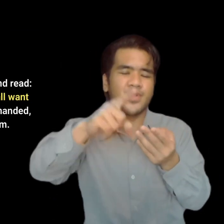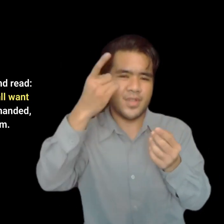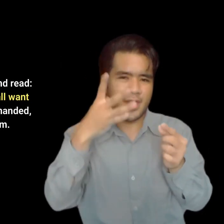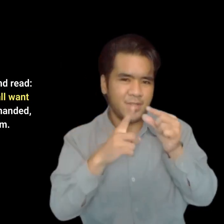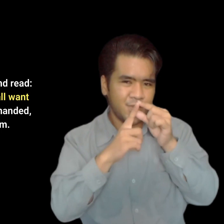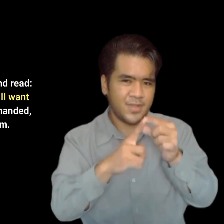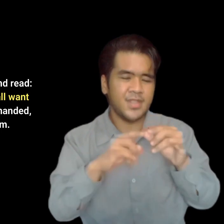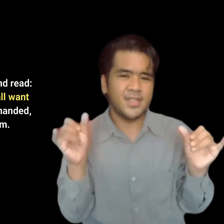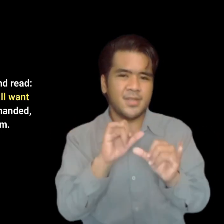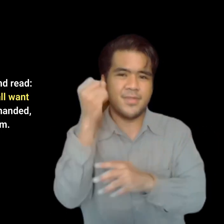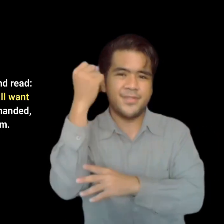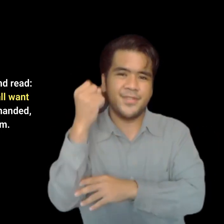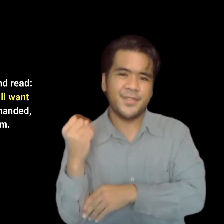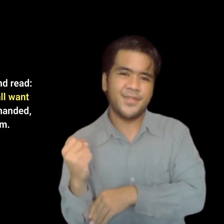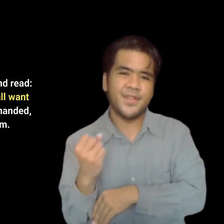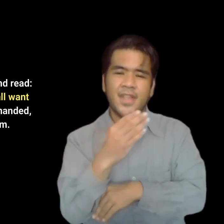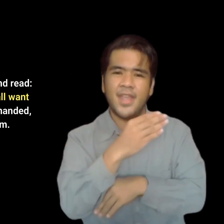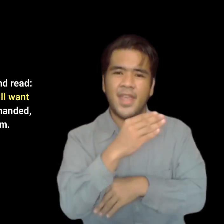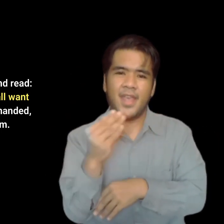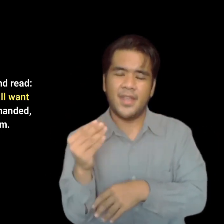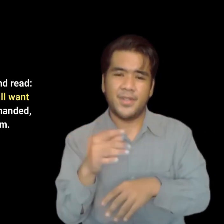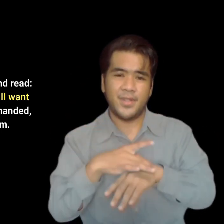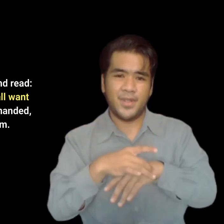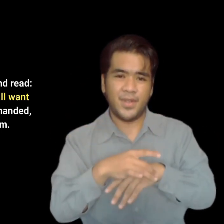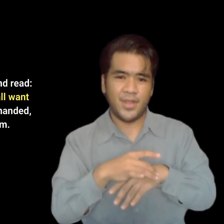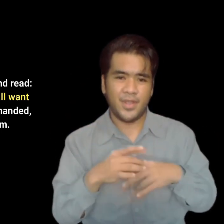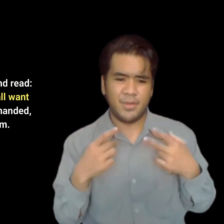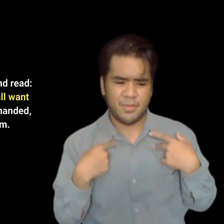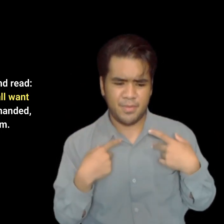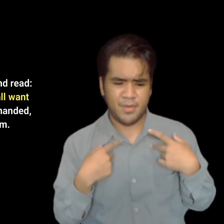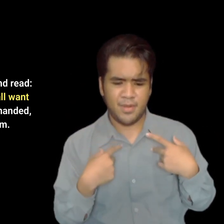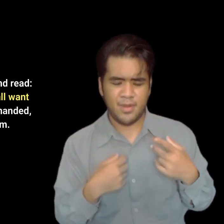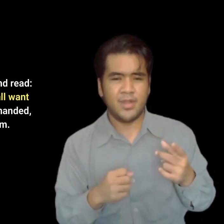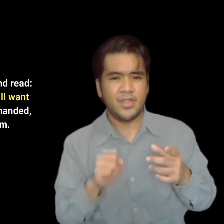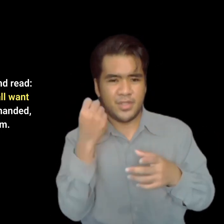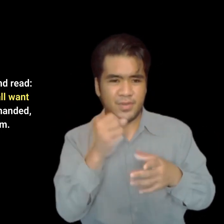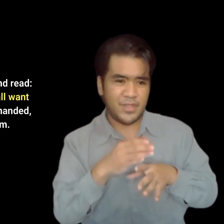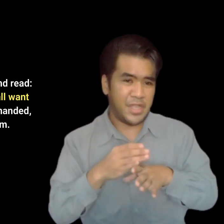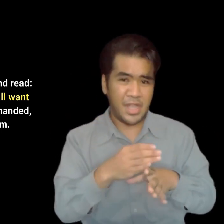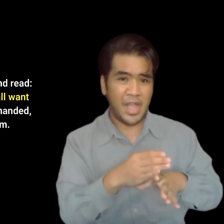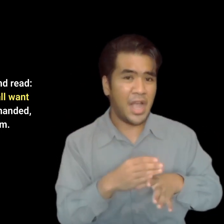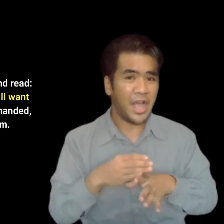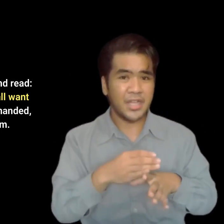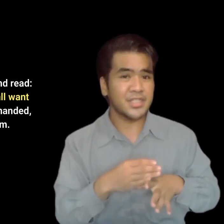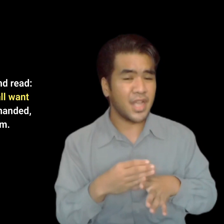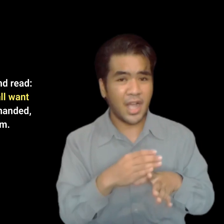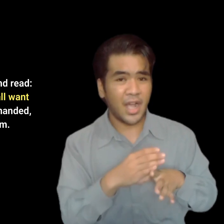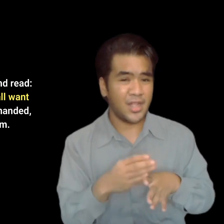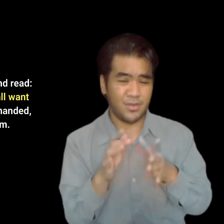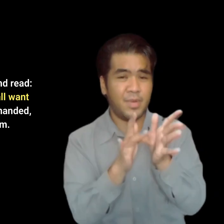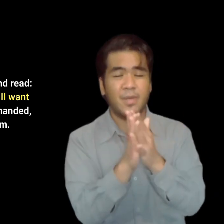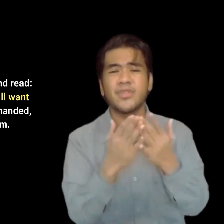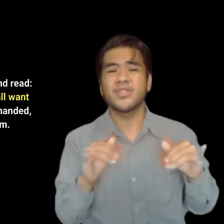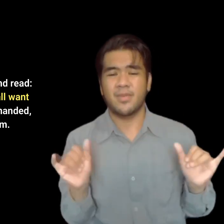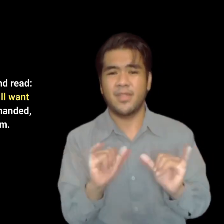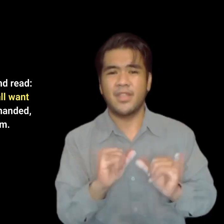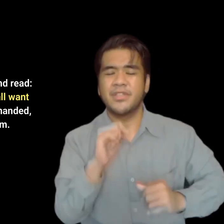of its 66 books, none of these will fail. None shall want her mate, for it is from the mouth of God and His Spirit has gathered them.